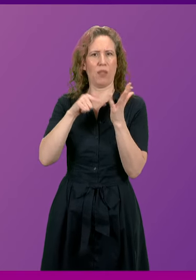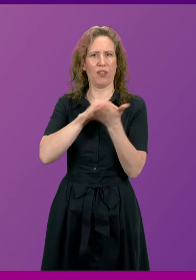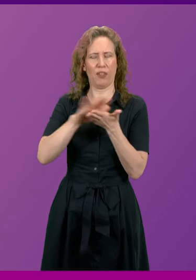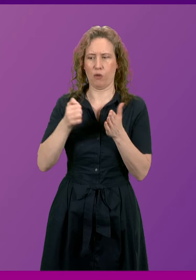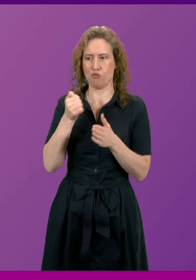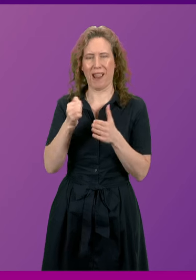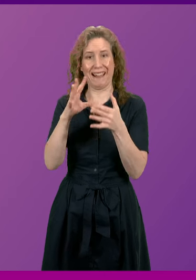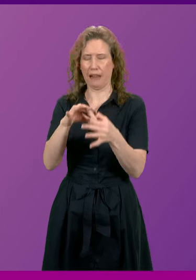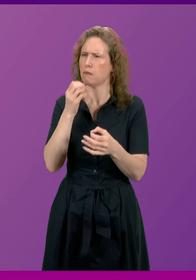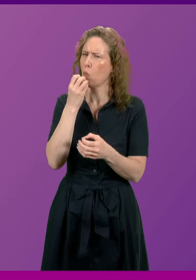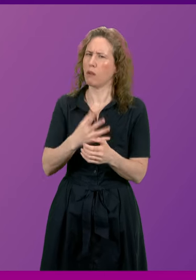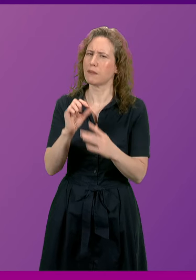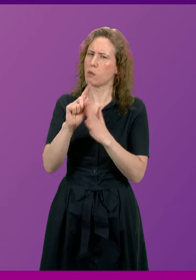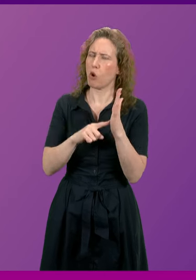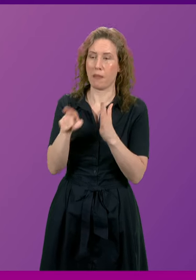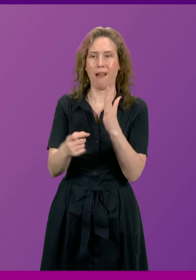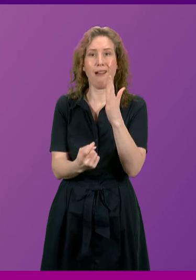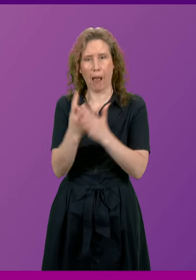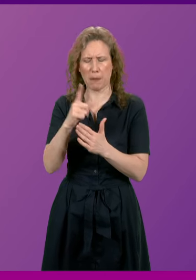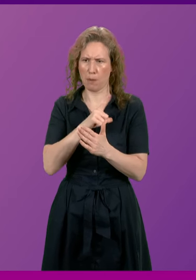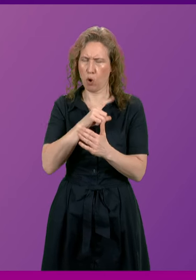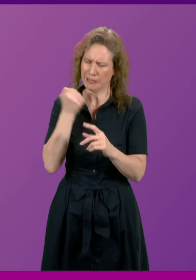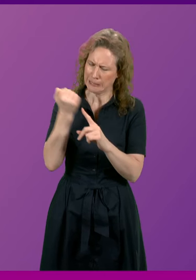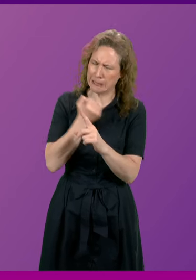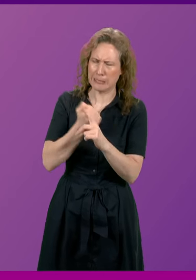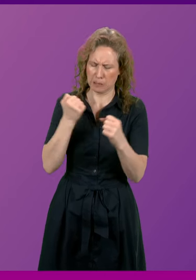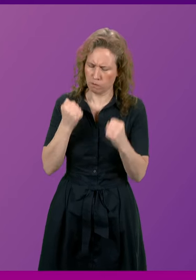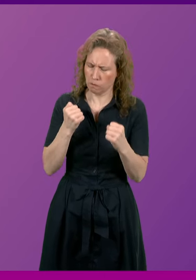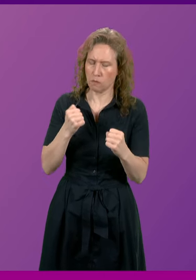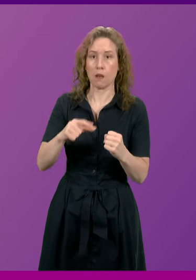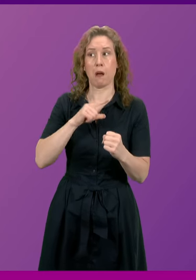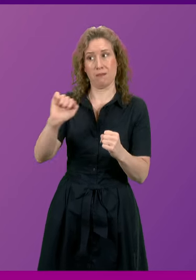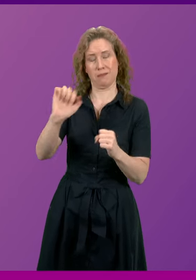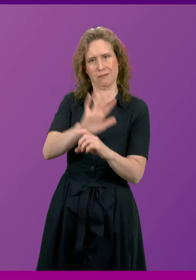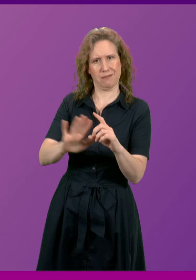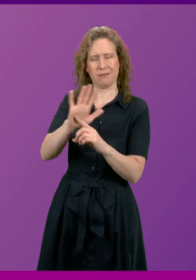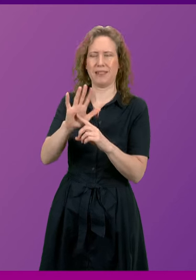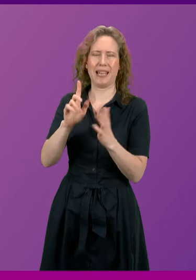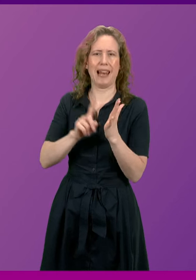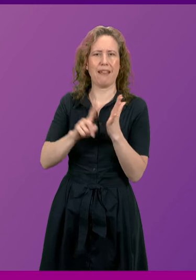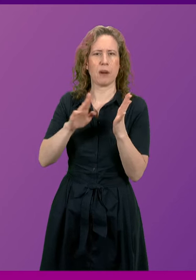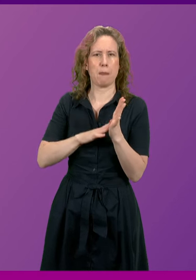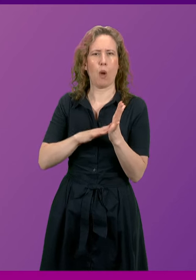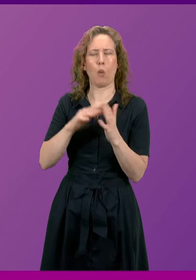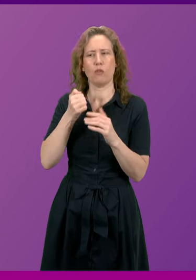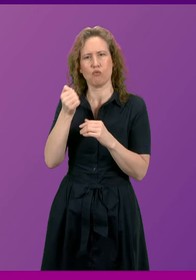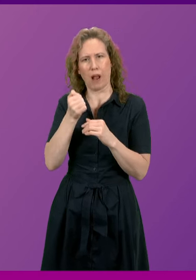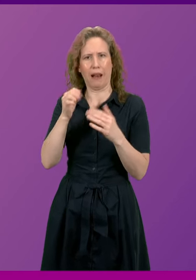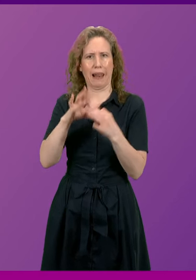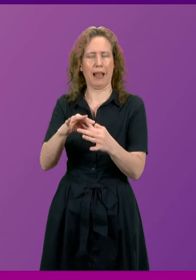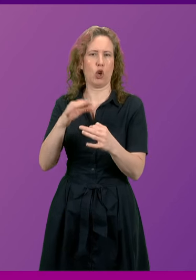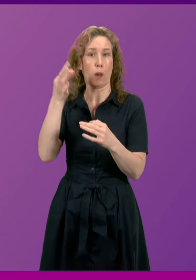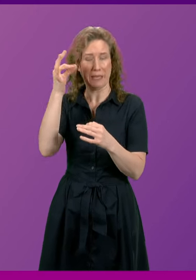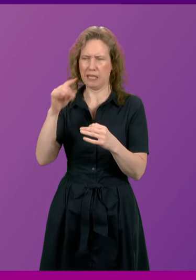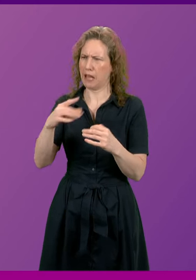wonderful project which has come about because of tenacious campaigning by the Leavenmouth rail link committee who have garnered